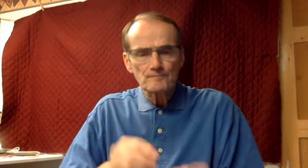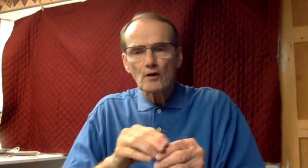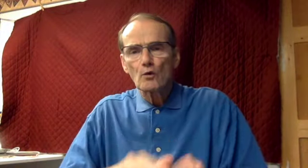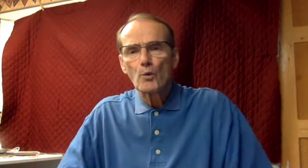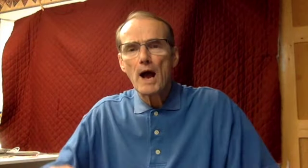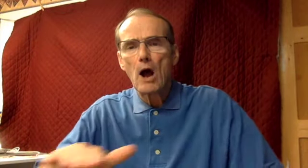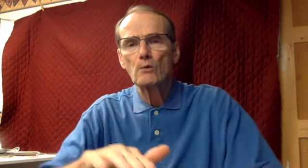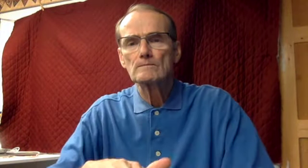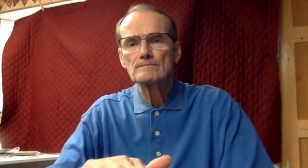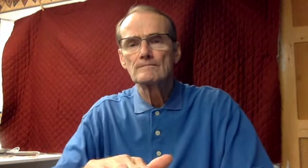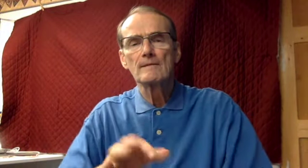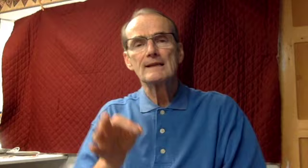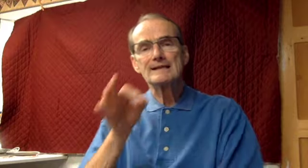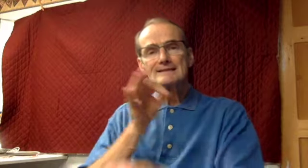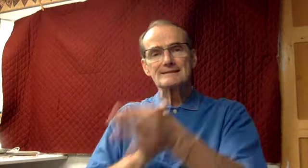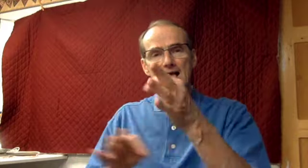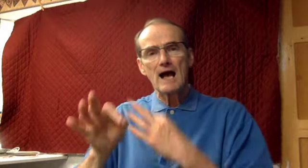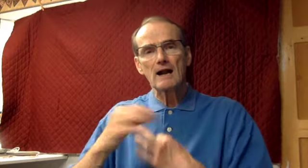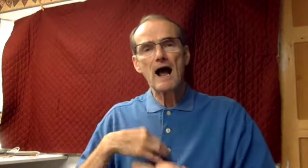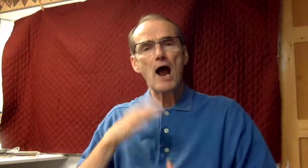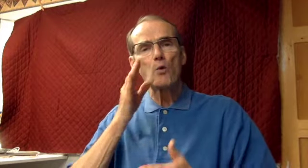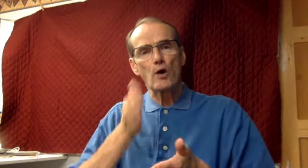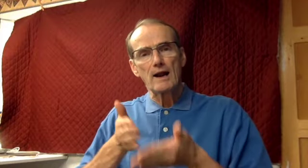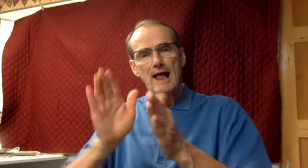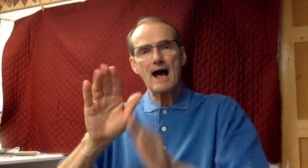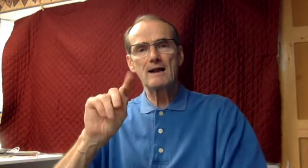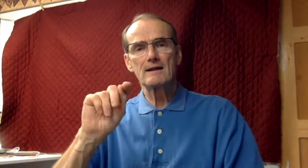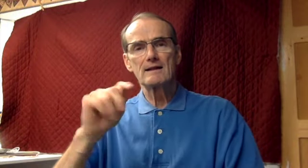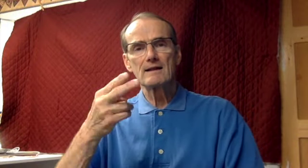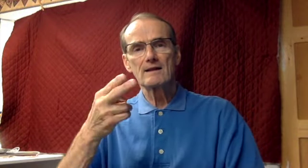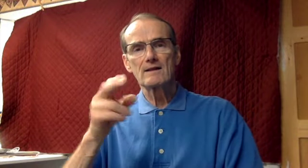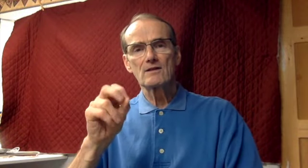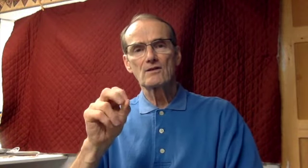but overgrown with thorns and briars